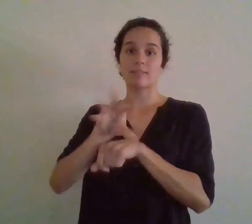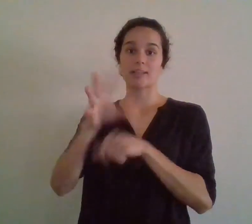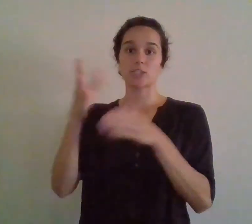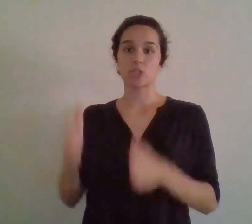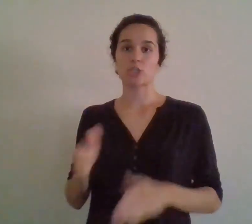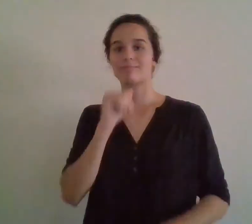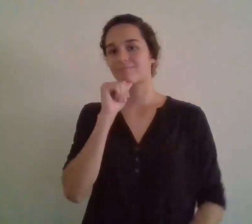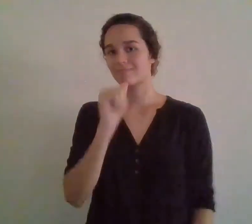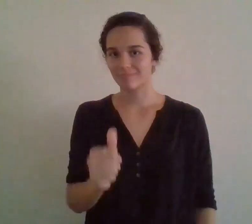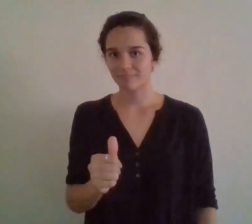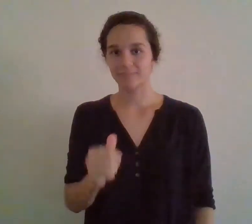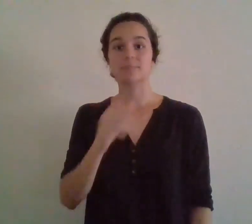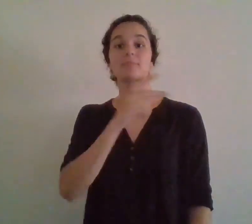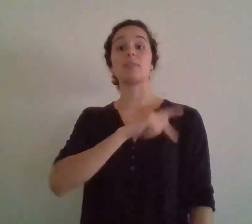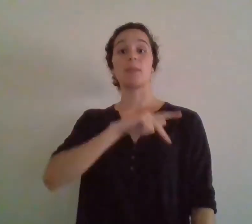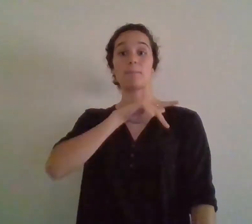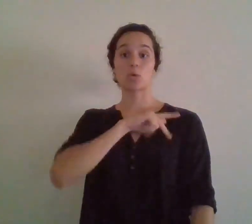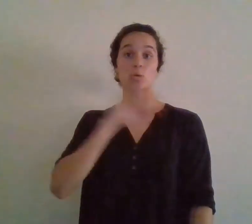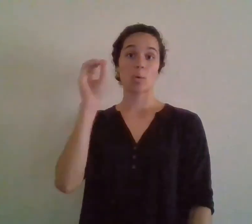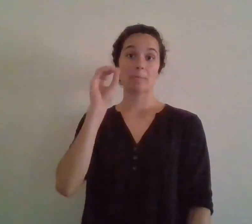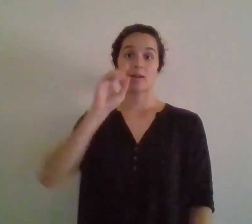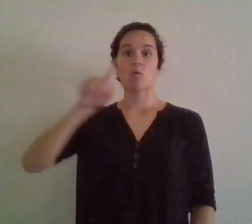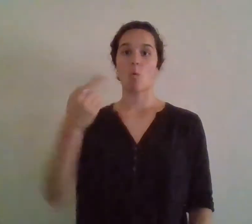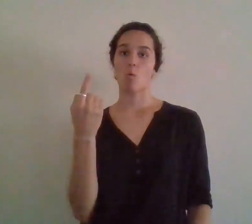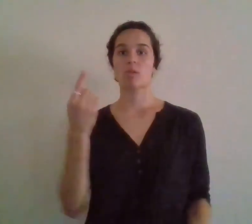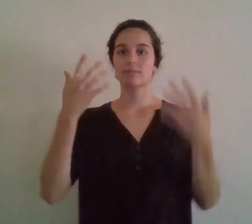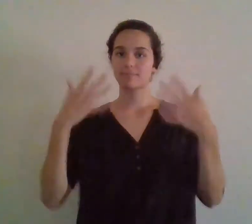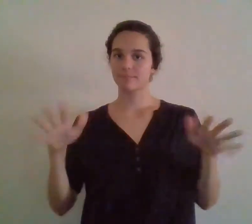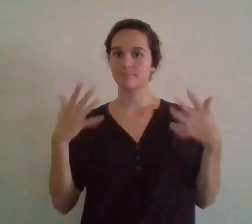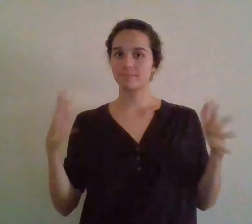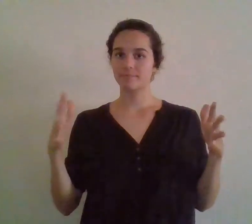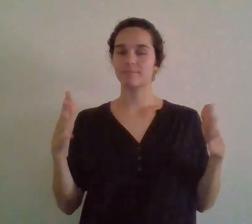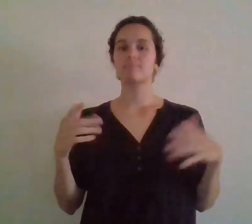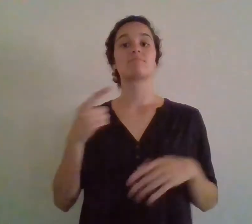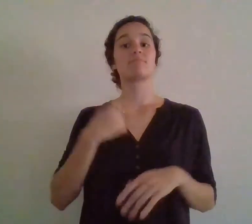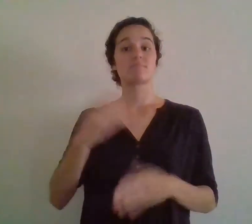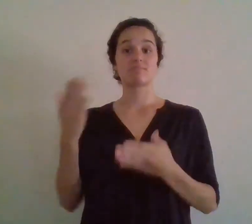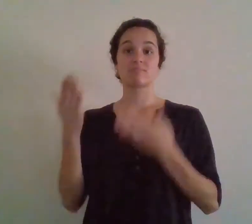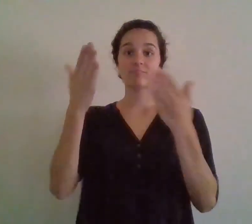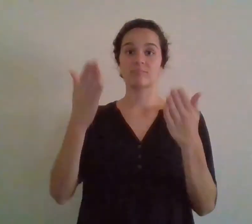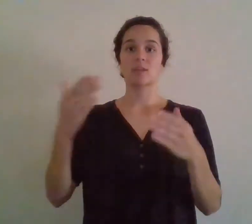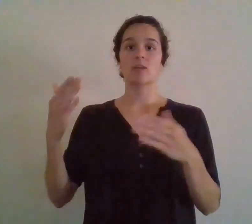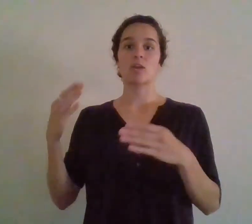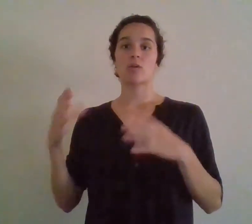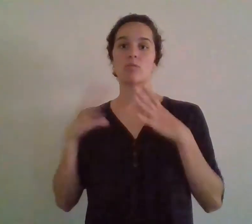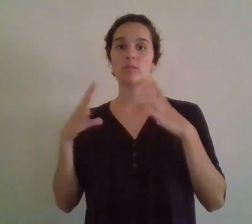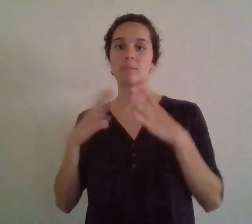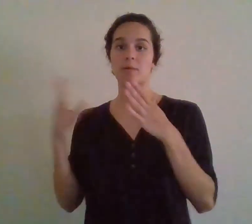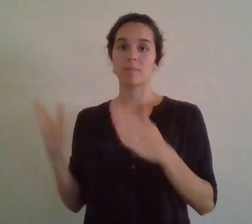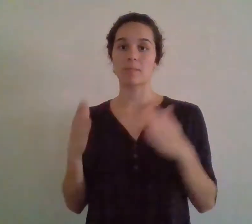This is just personal opinion. But I would recommend that a retirement plan should not be what